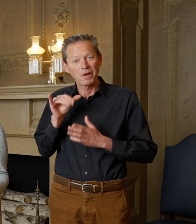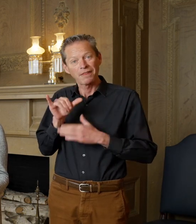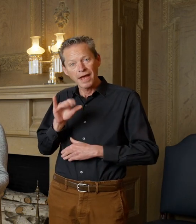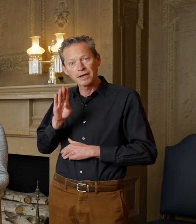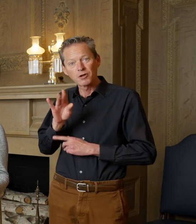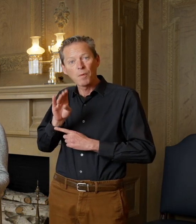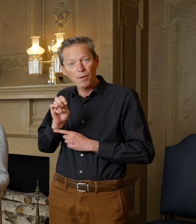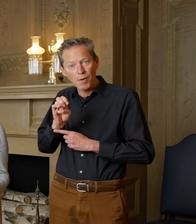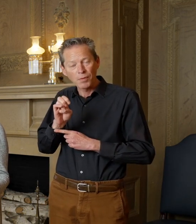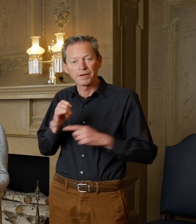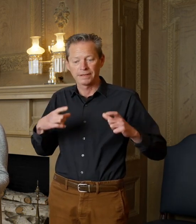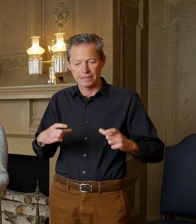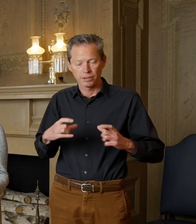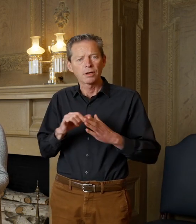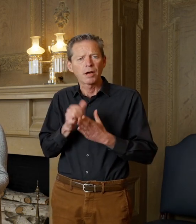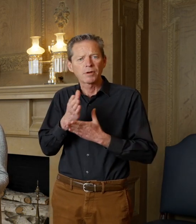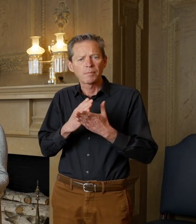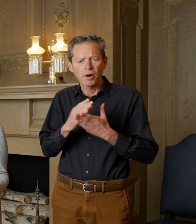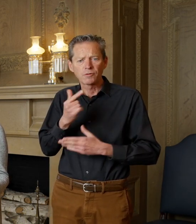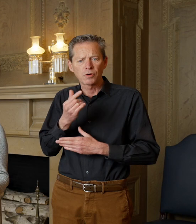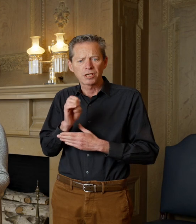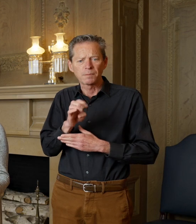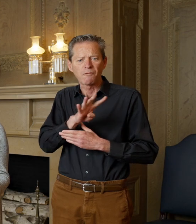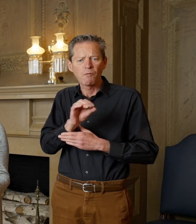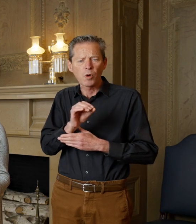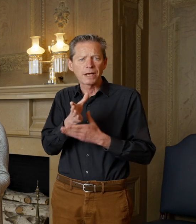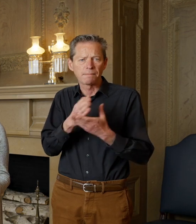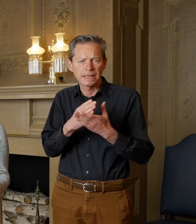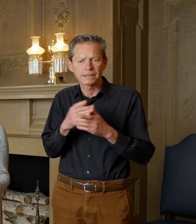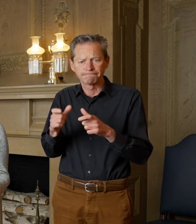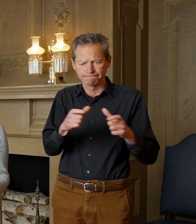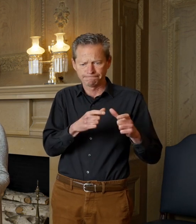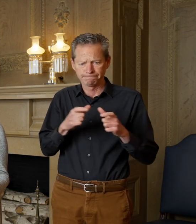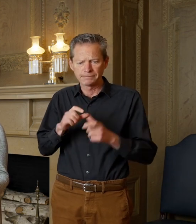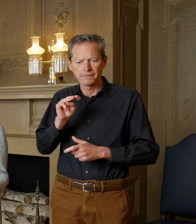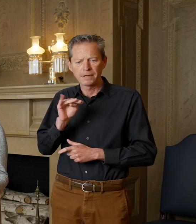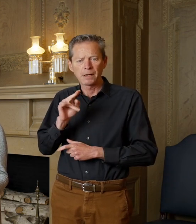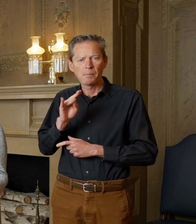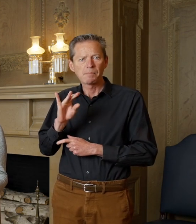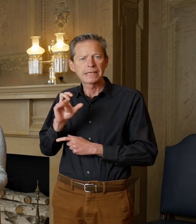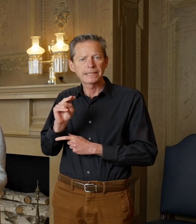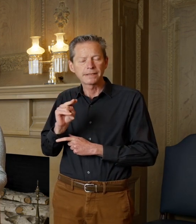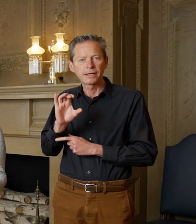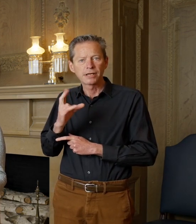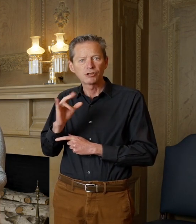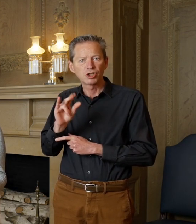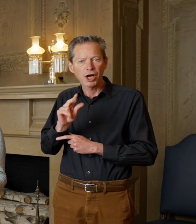and it was part of Mr. Eastman's 40-piece place setting of Minton, China. It has his monogram, the GE,